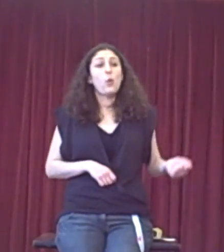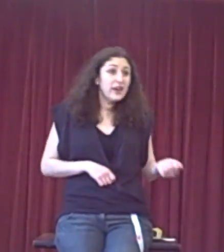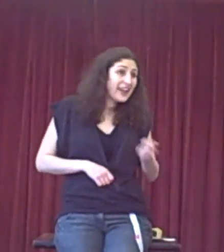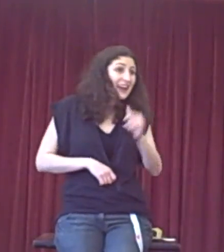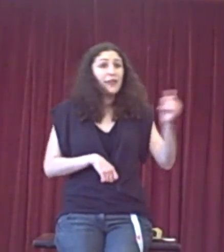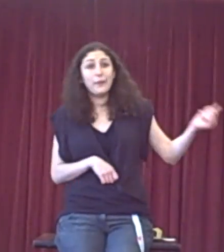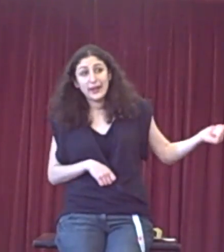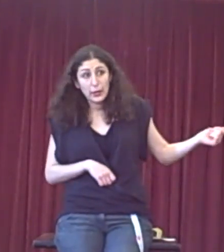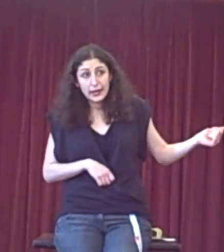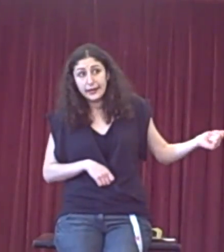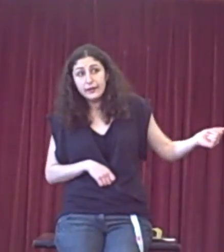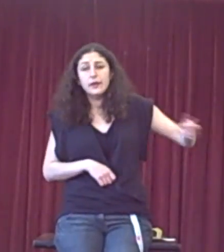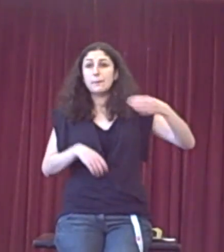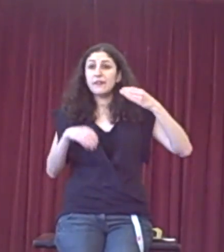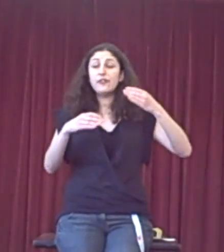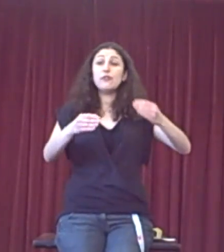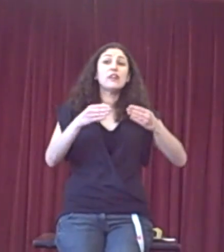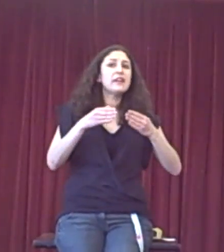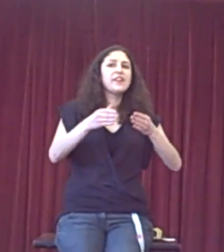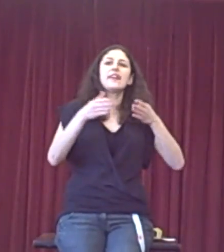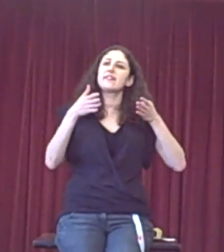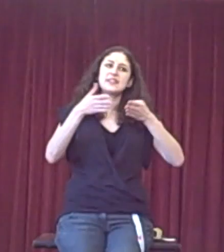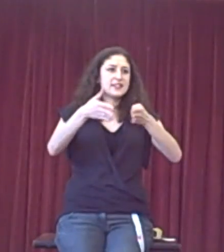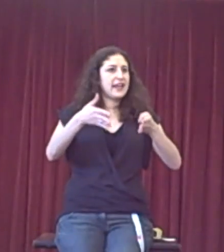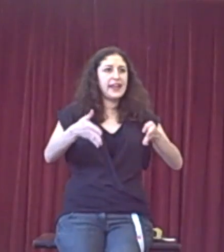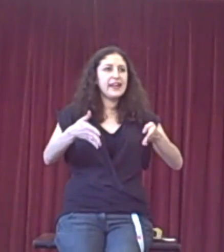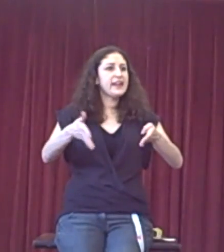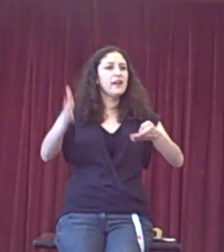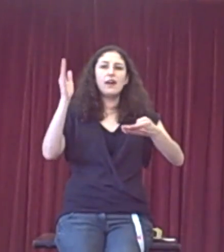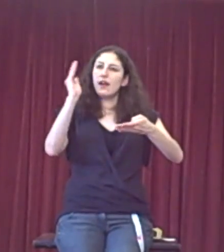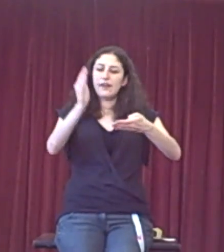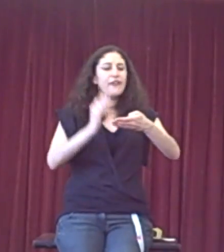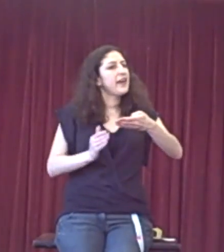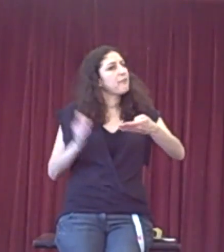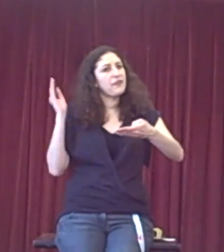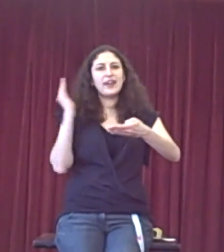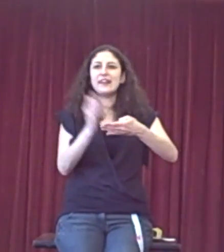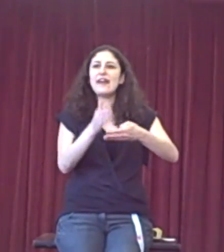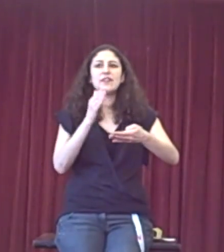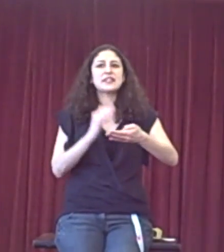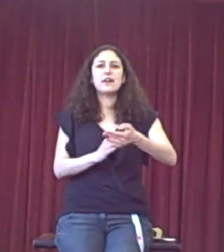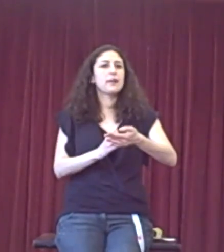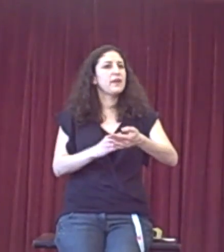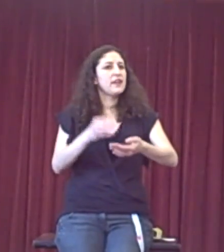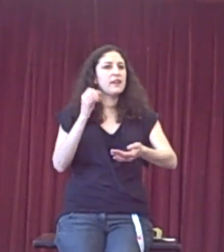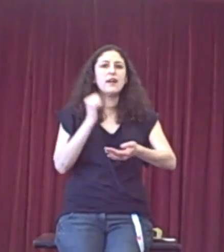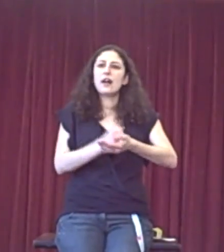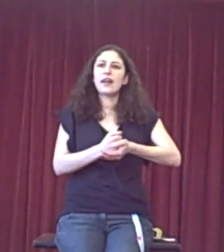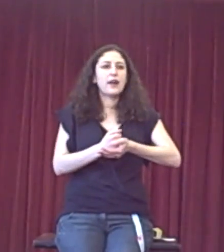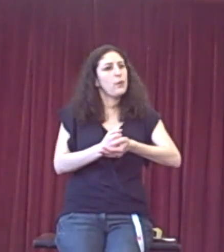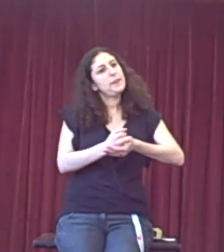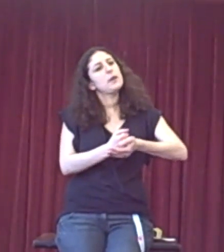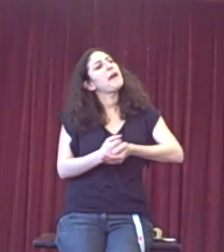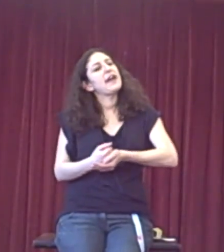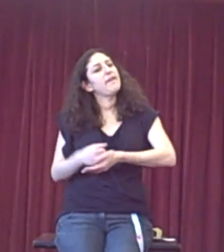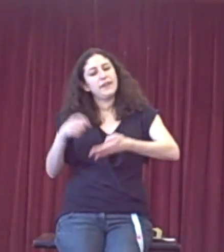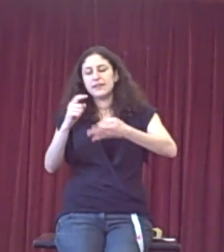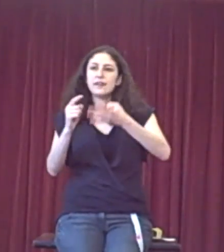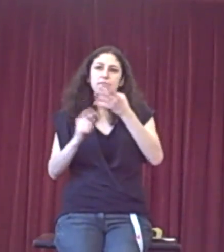one, get it out of the way quickly. But if you're really thinking this is key, if I can nail this argument, like I win the debate, then